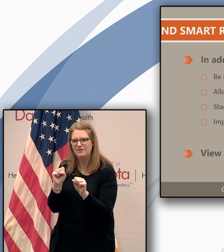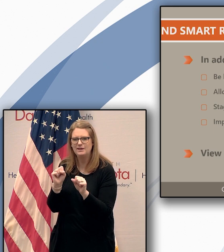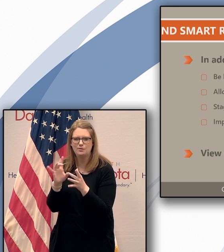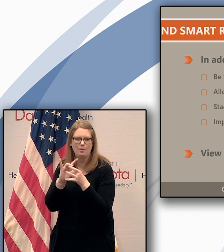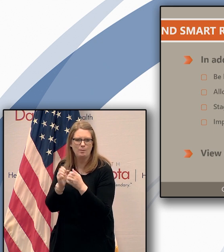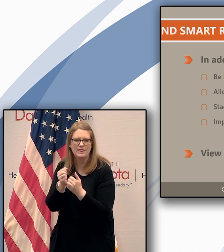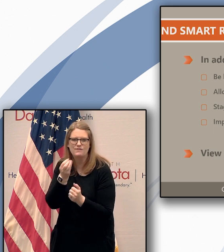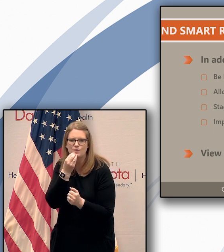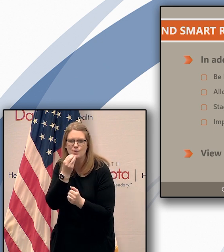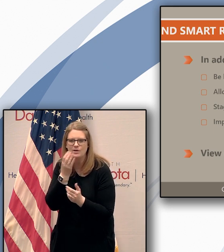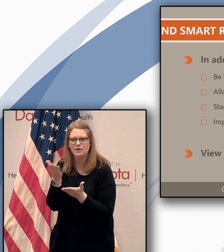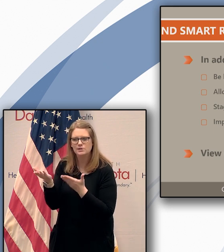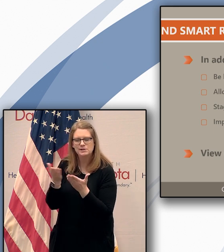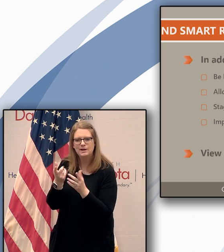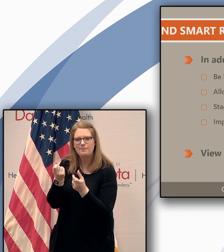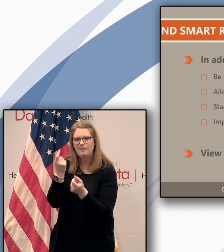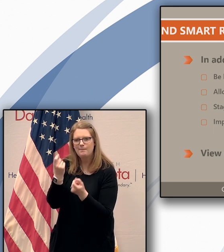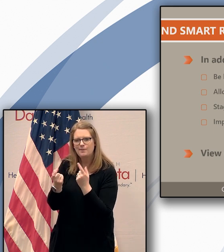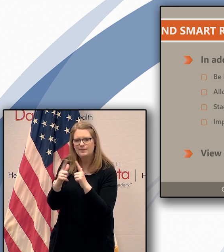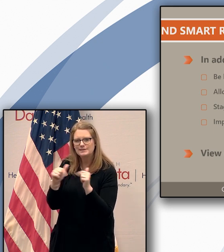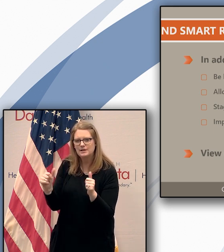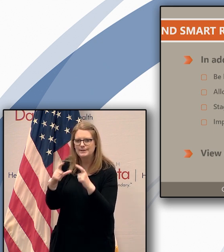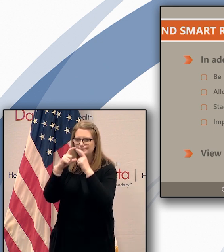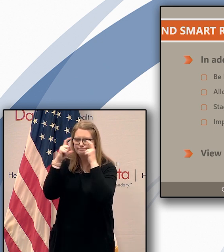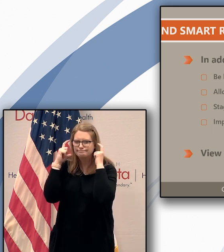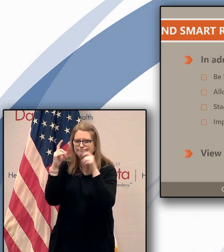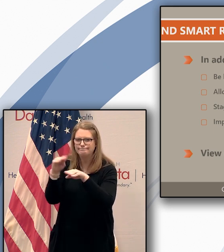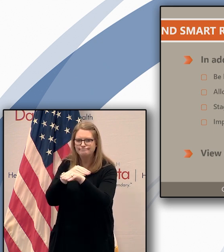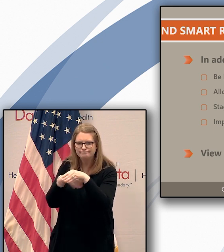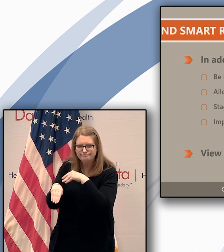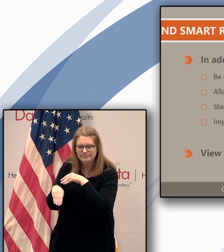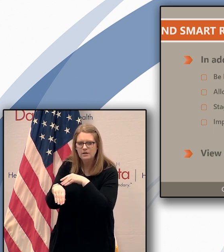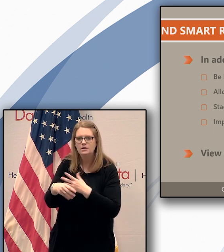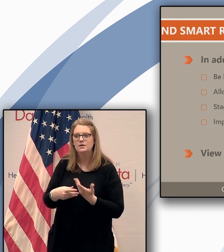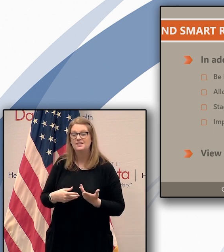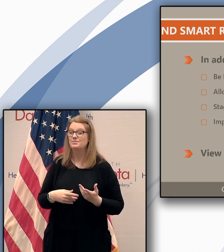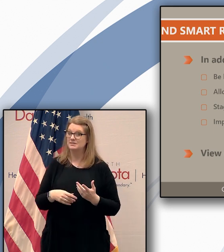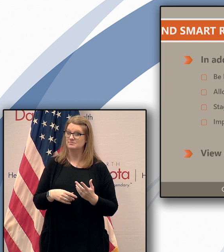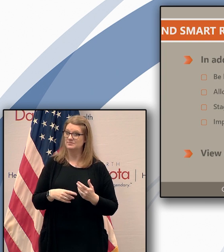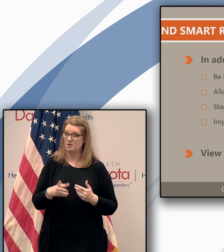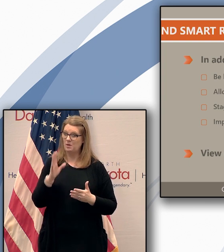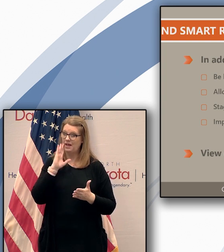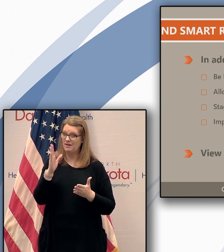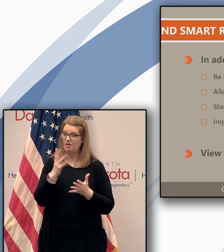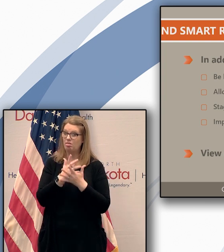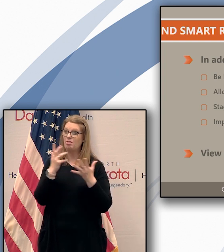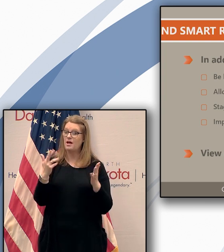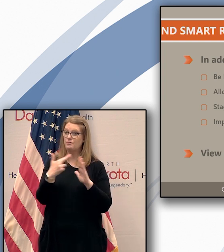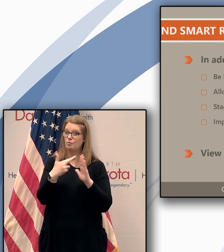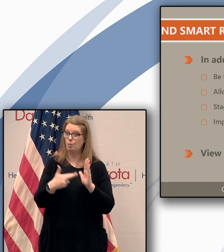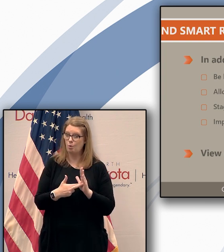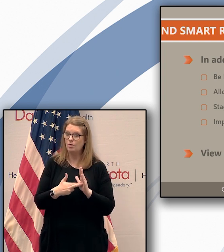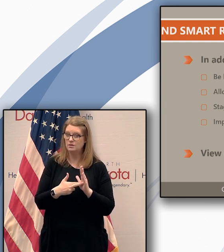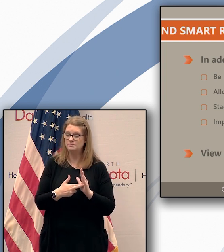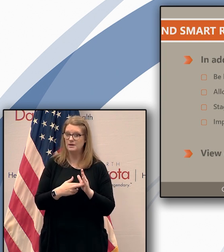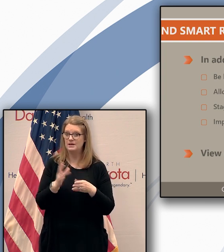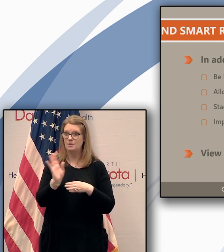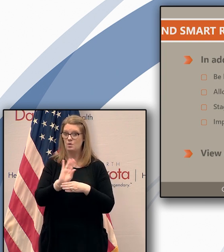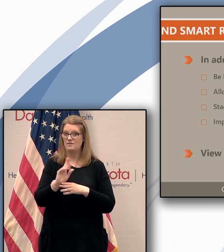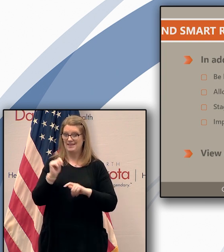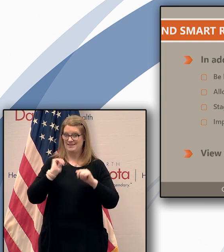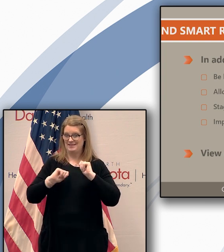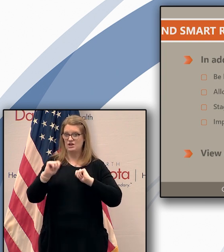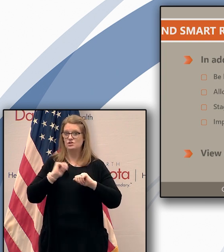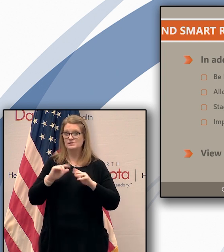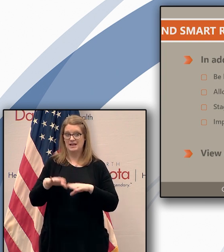serving popcorn. But I would say there's going to have, they're going to have some good rules. And again, it's all voluntary, but movie theaters can open